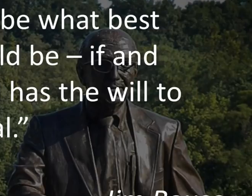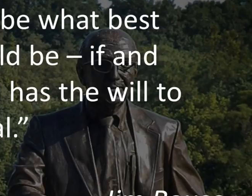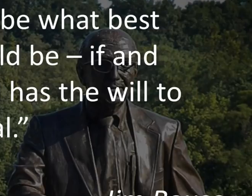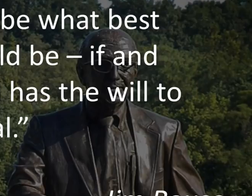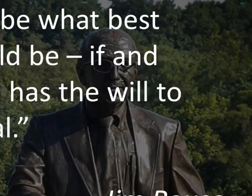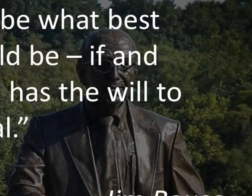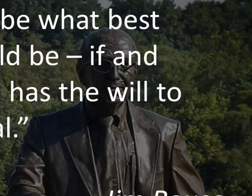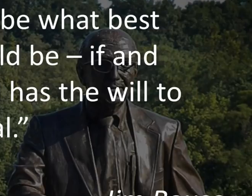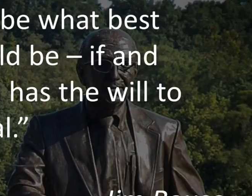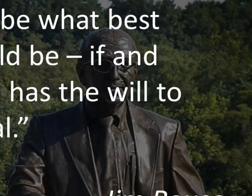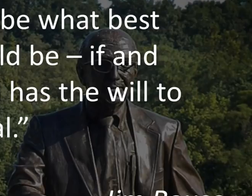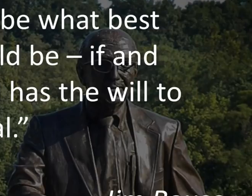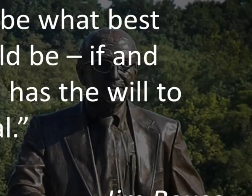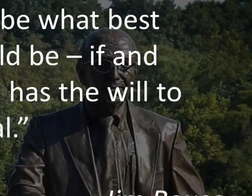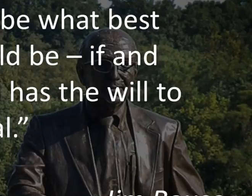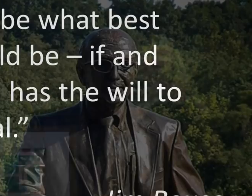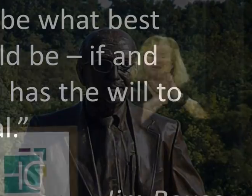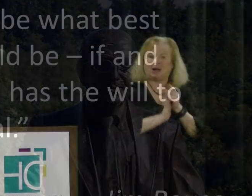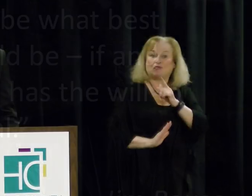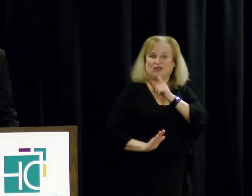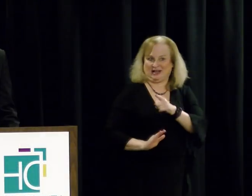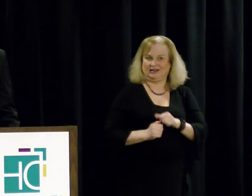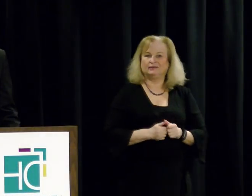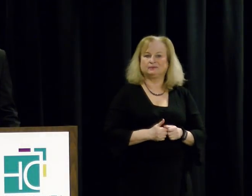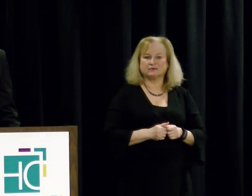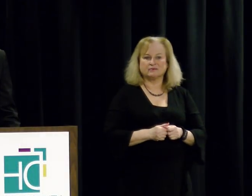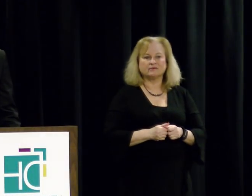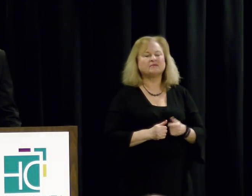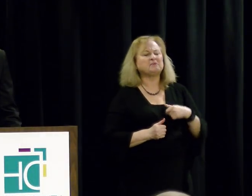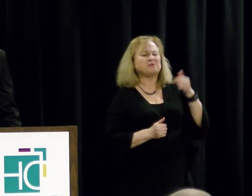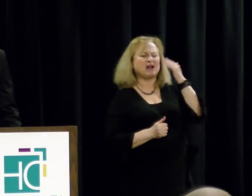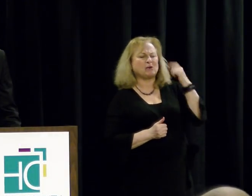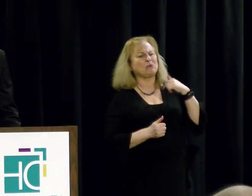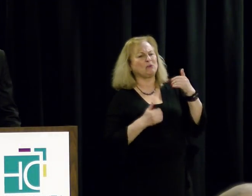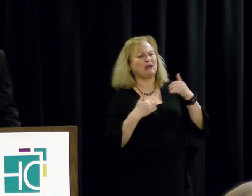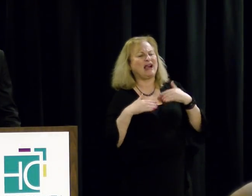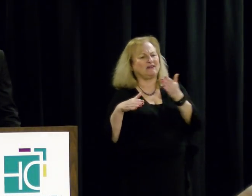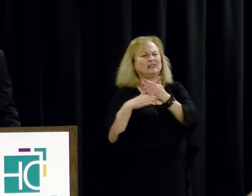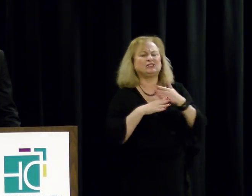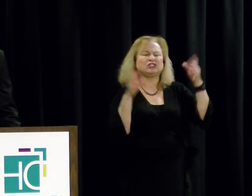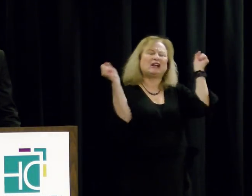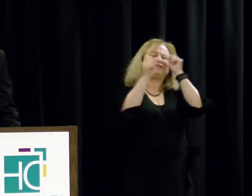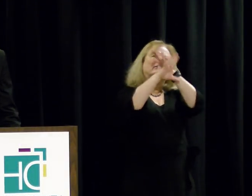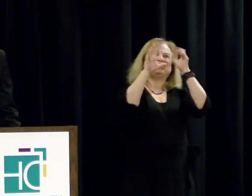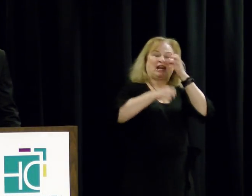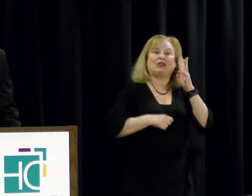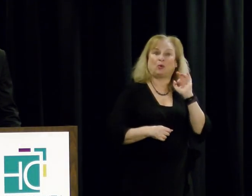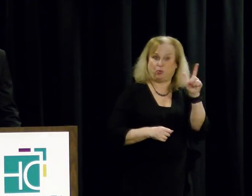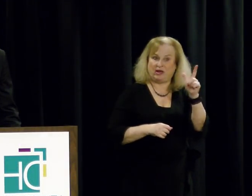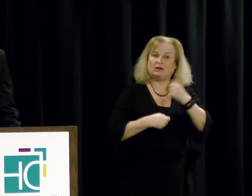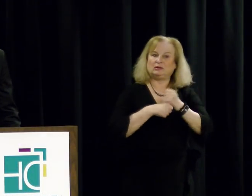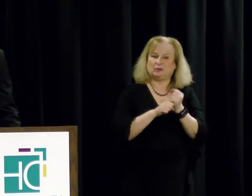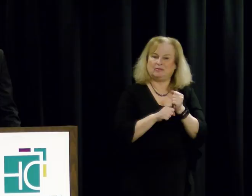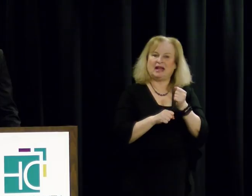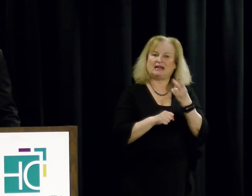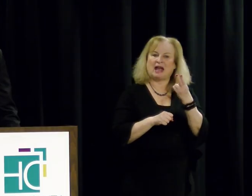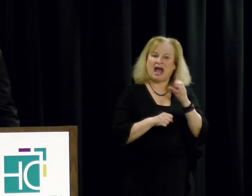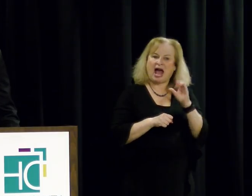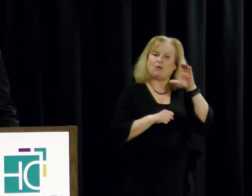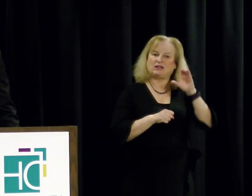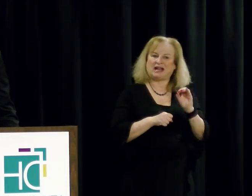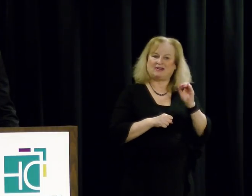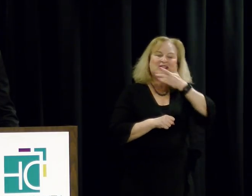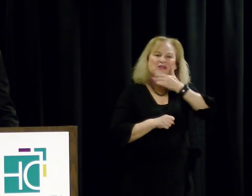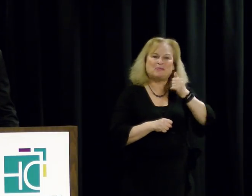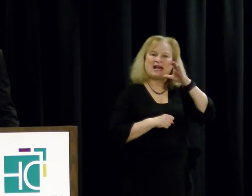to make them real. I know we have the shared vision and the will to make Howard County the